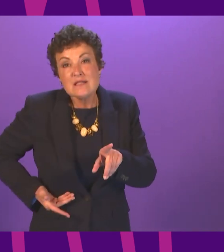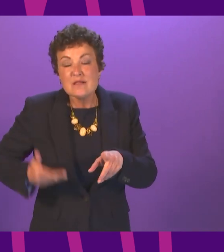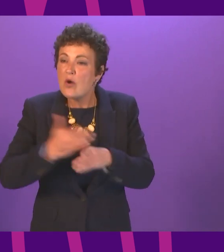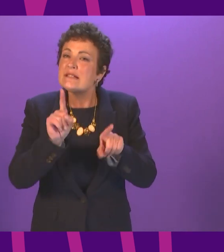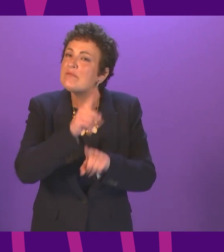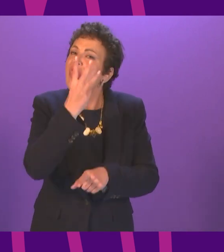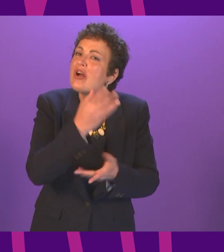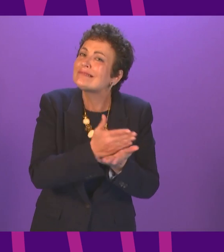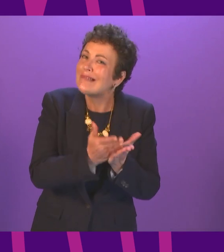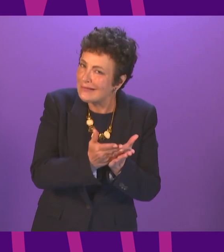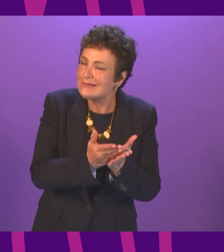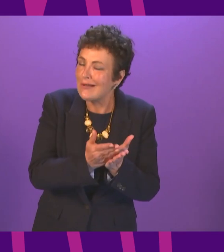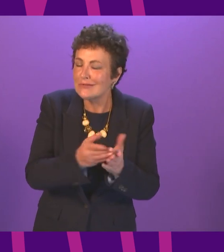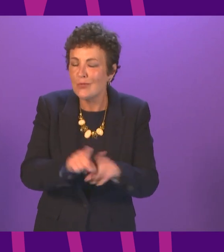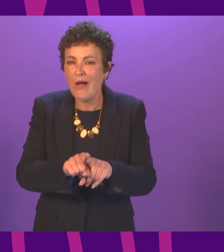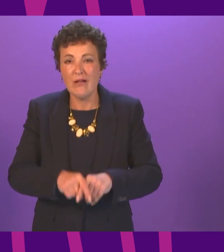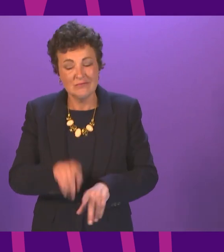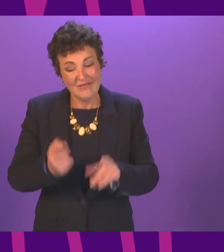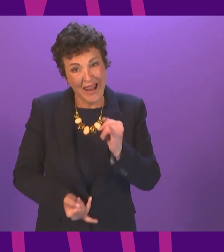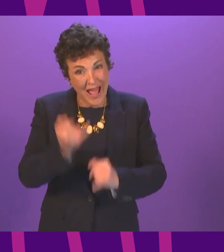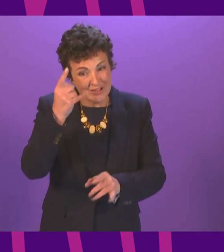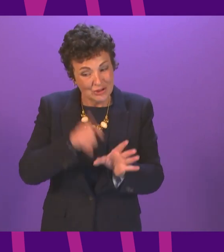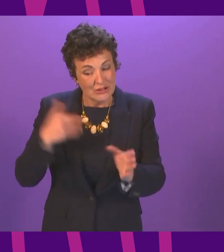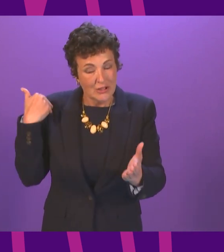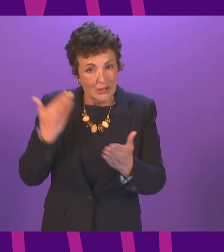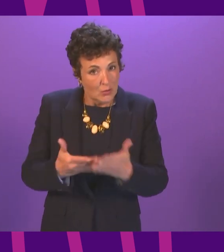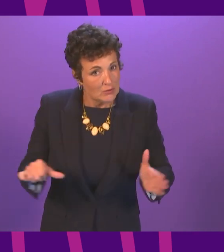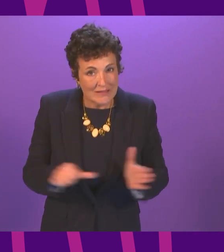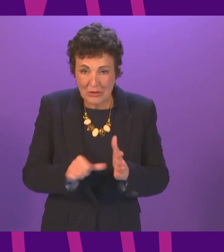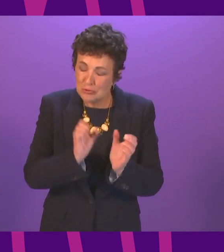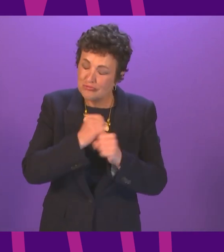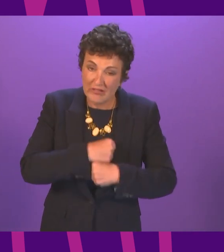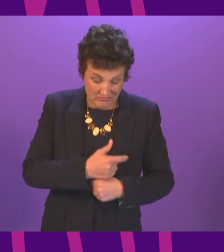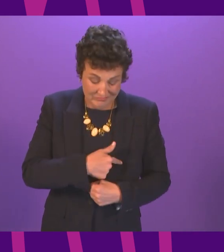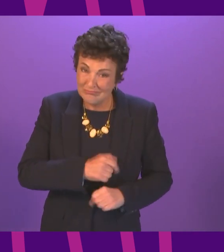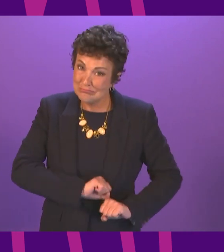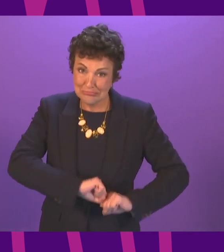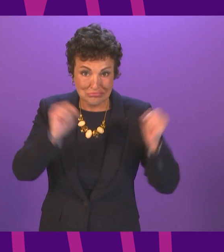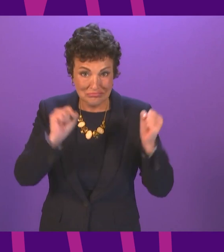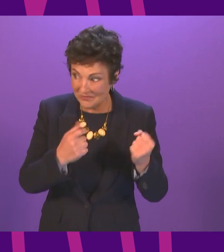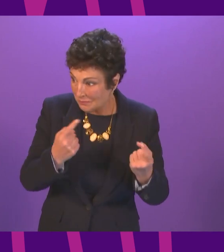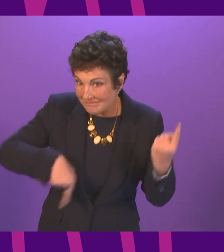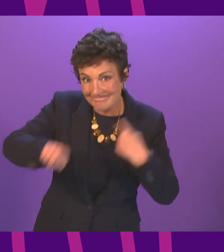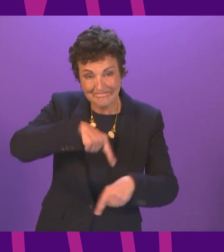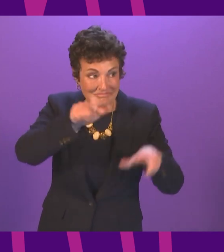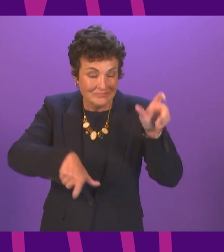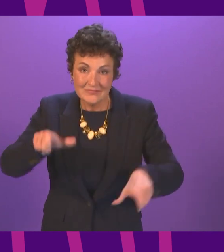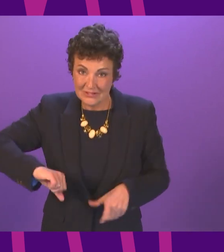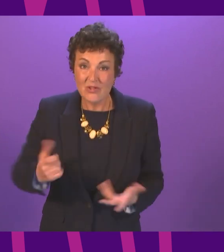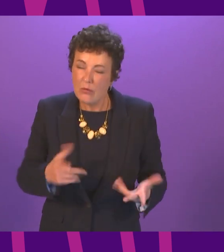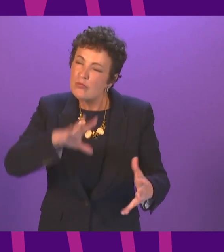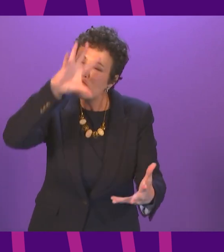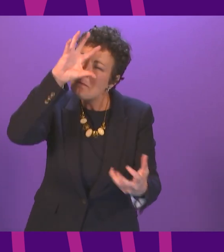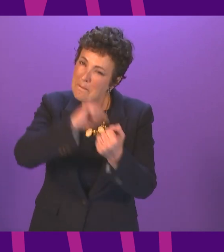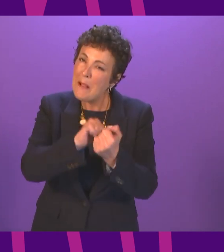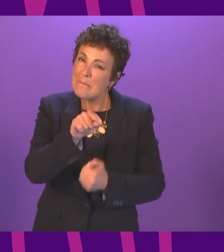organisations. The past year has been difficult, stressful and heartbreaking for so many people across Scotland. We must remember